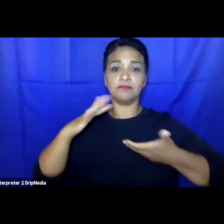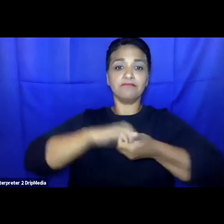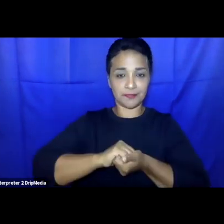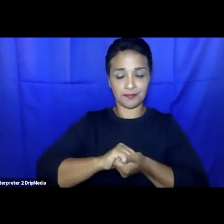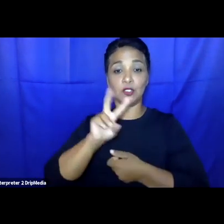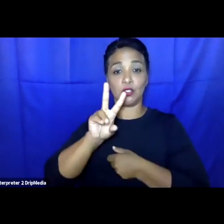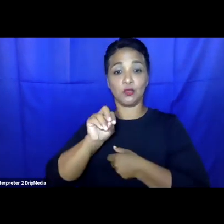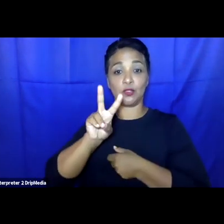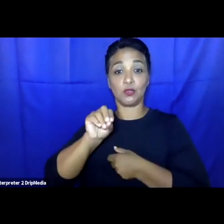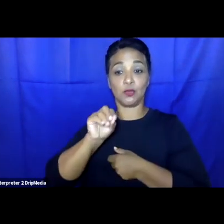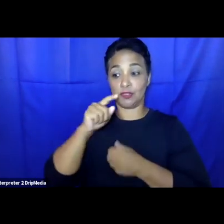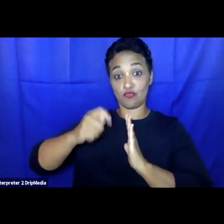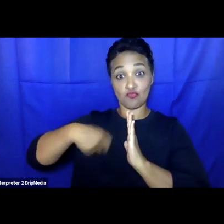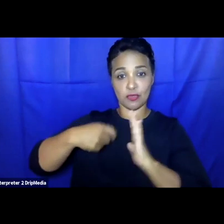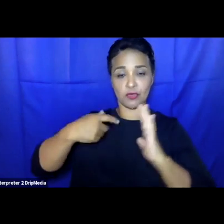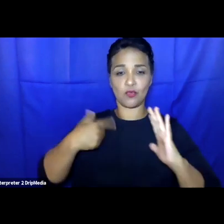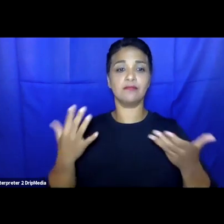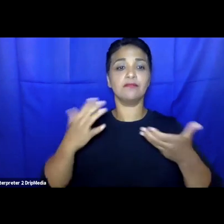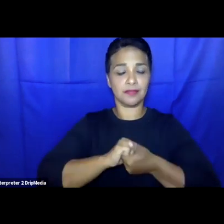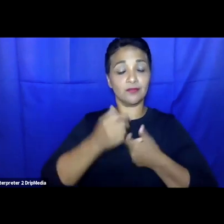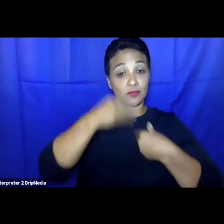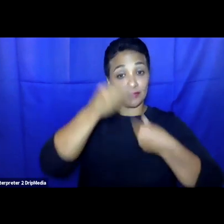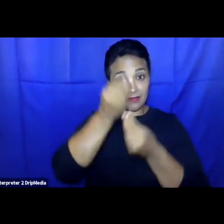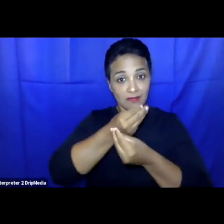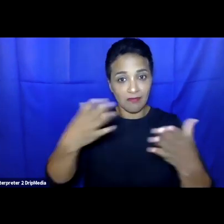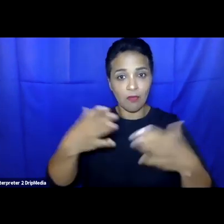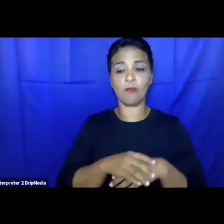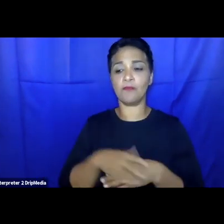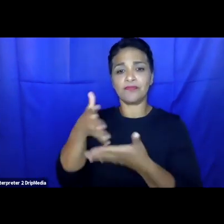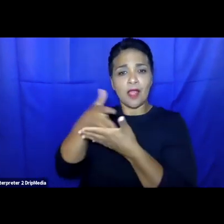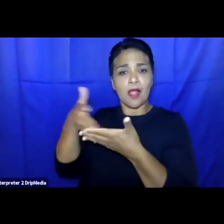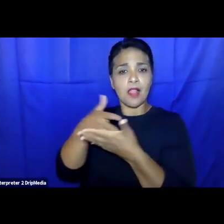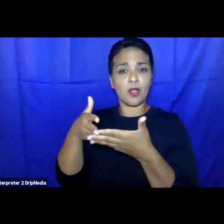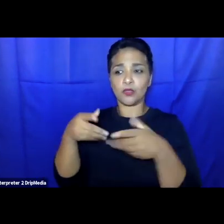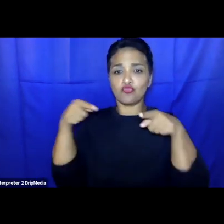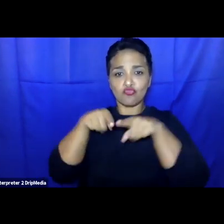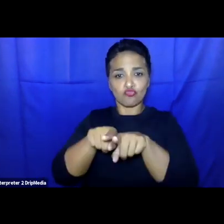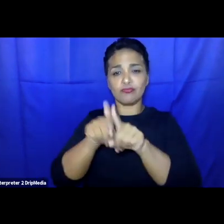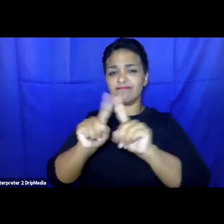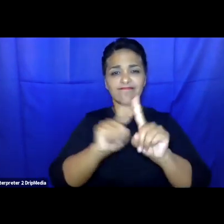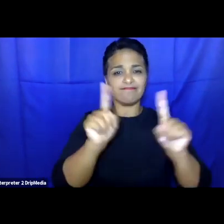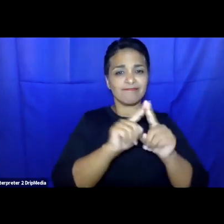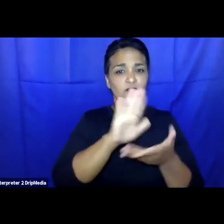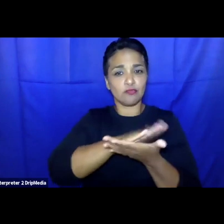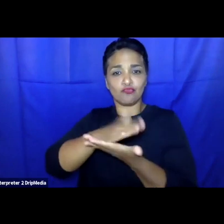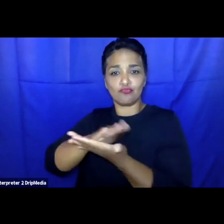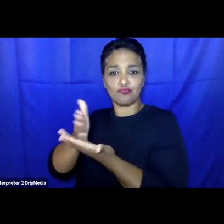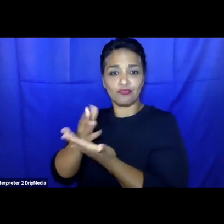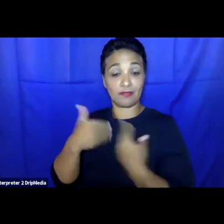As a first thing let me remind you that simultaneous language interpretation is available for this session. You can select your language of choice